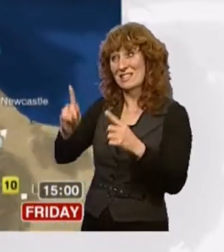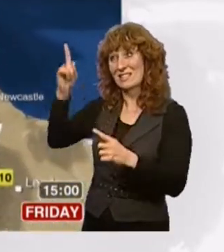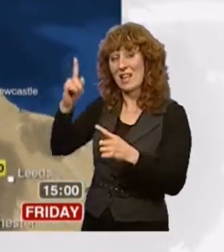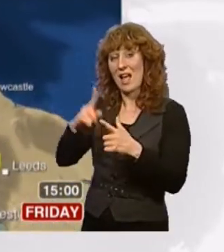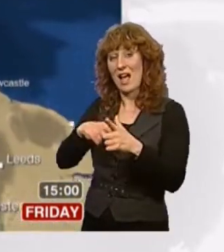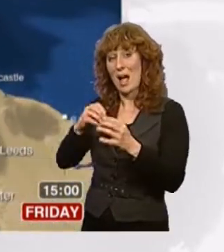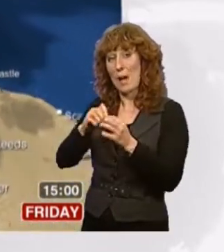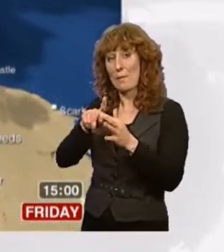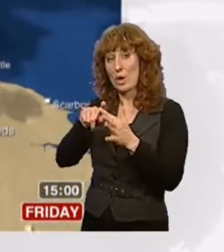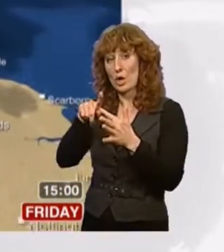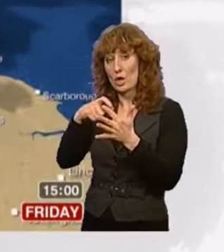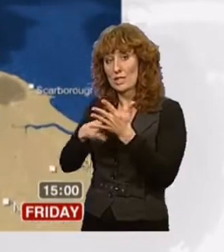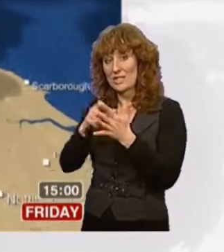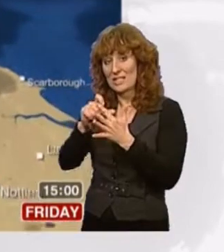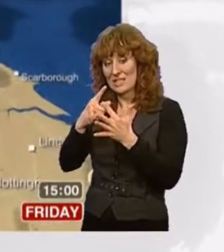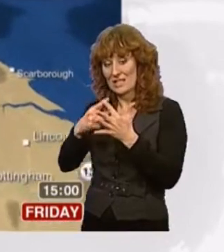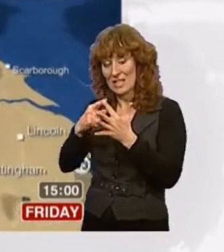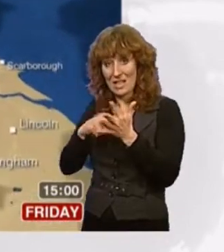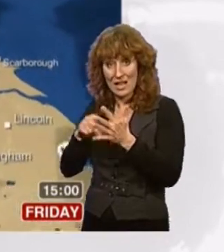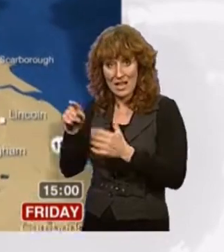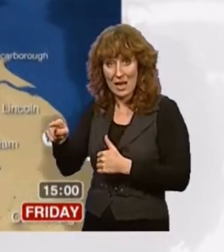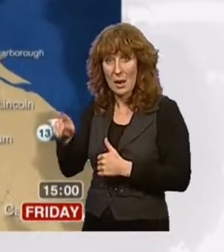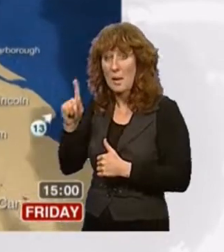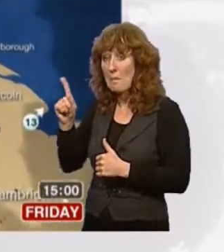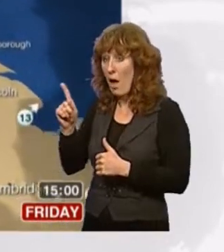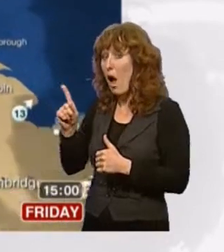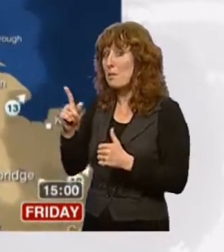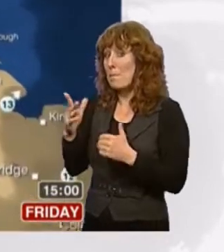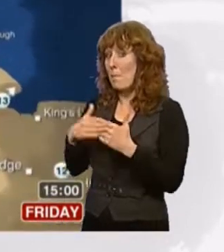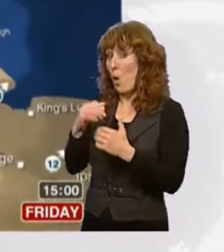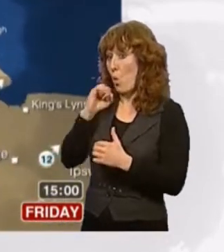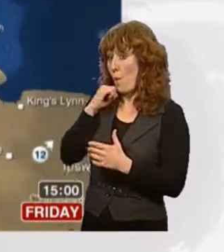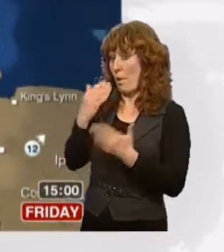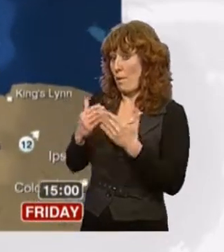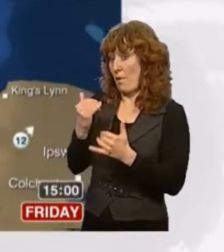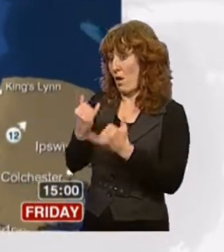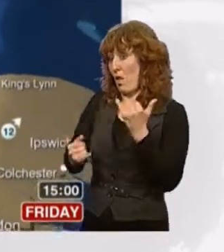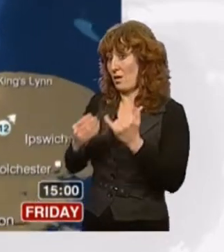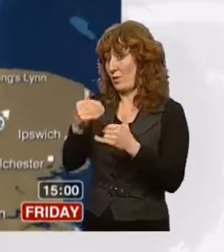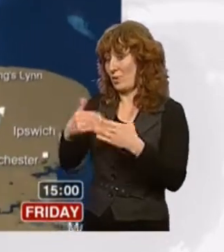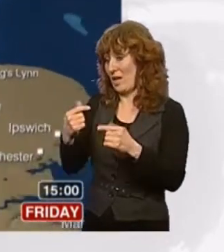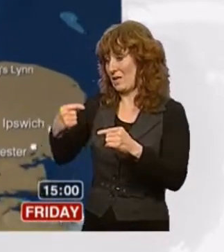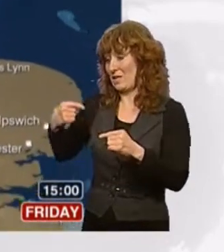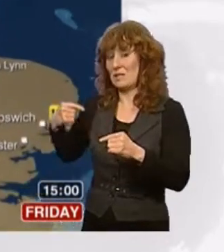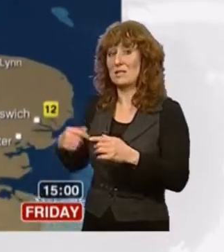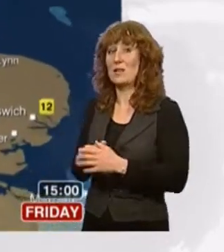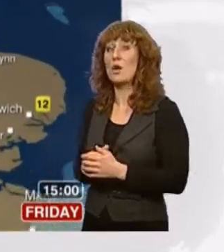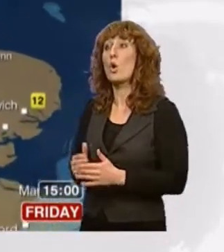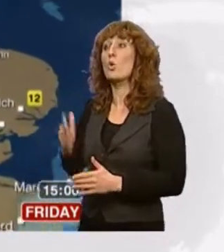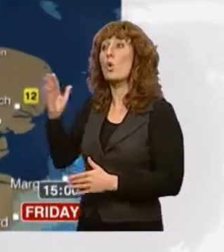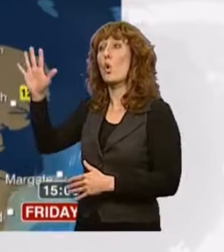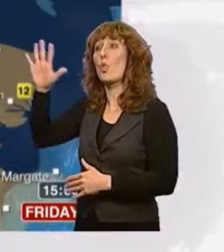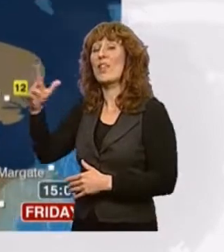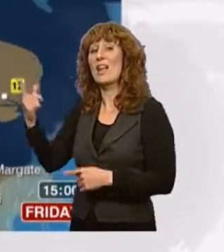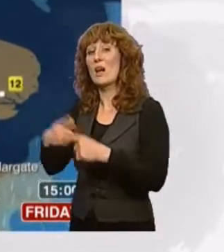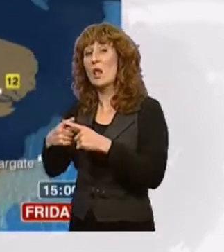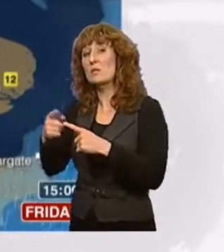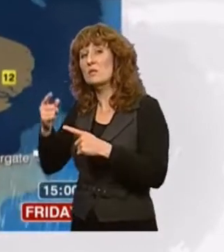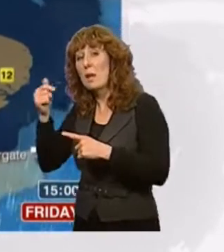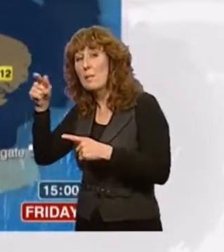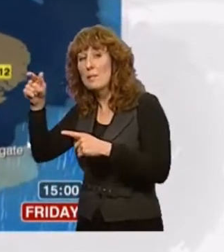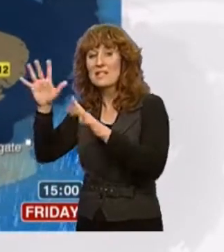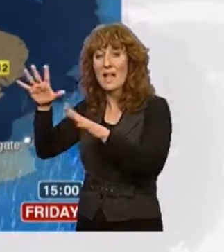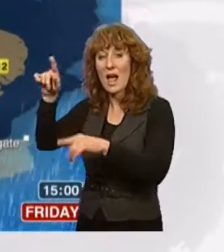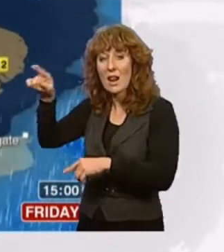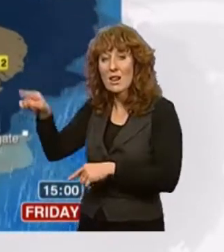Aberdeen but it certainly is milder than it has been over the last few days, just reaching double digits across northern areas of England. Through the Midlands and